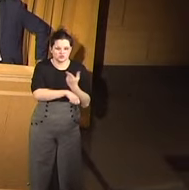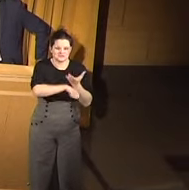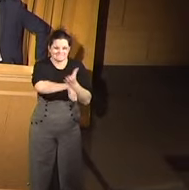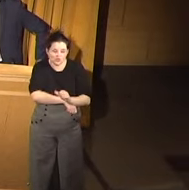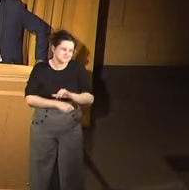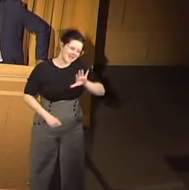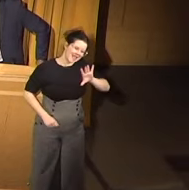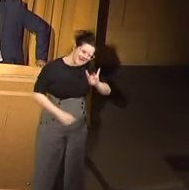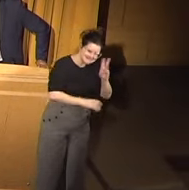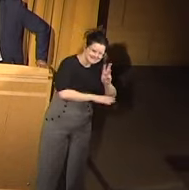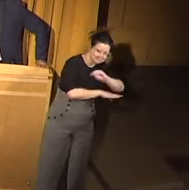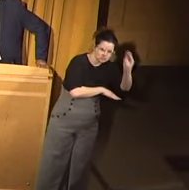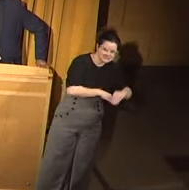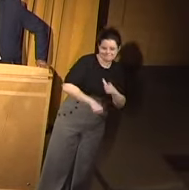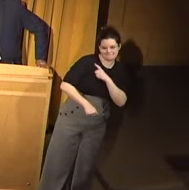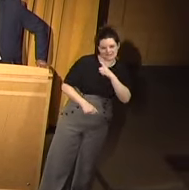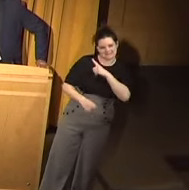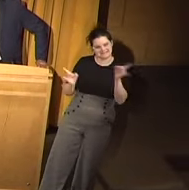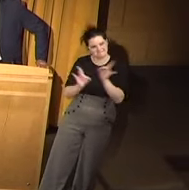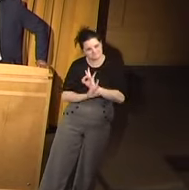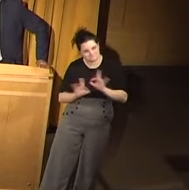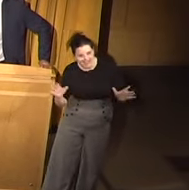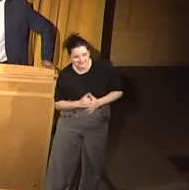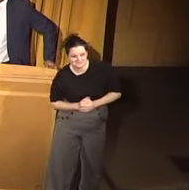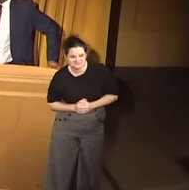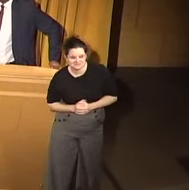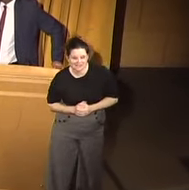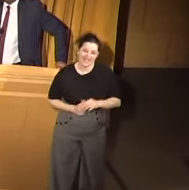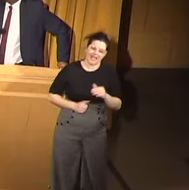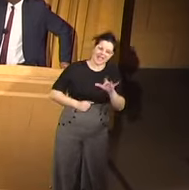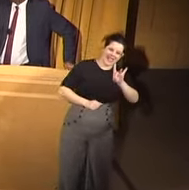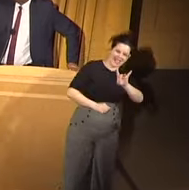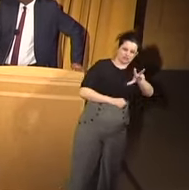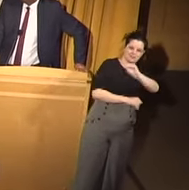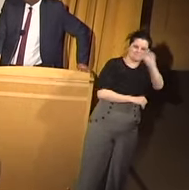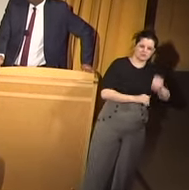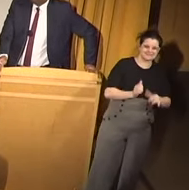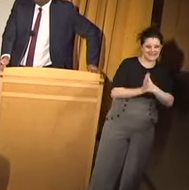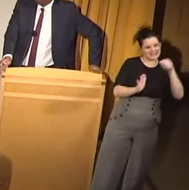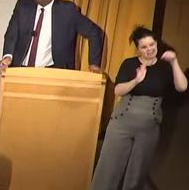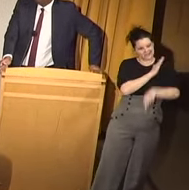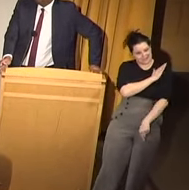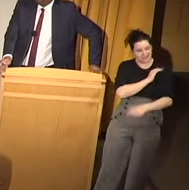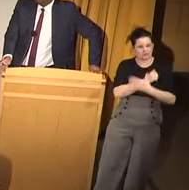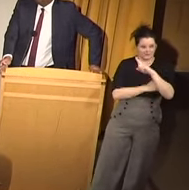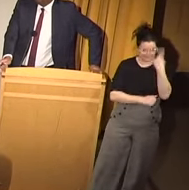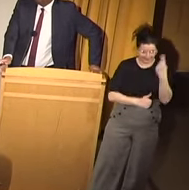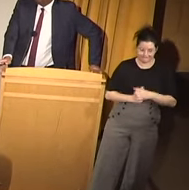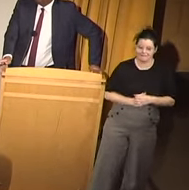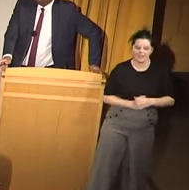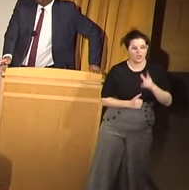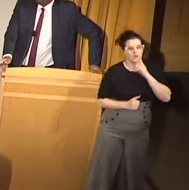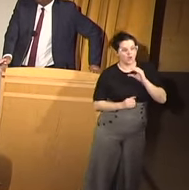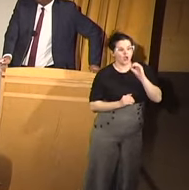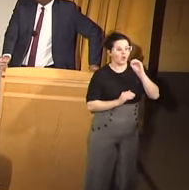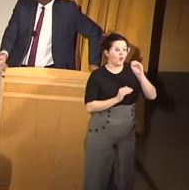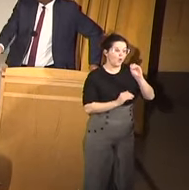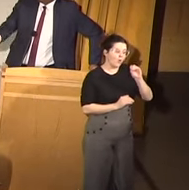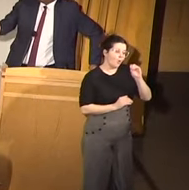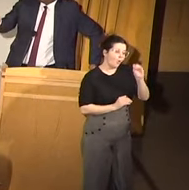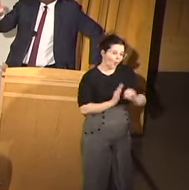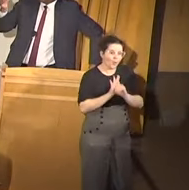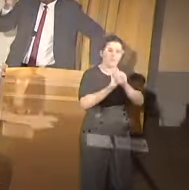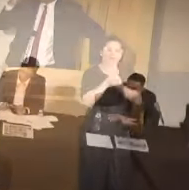86% police violence. 83% killed were black. Orlando Police